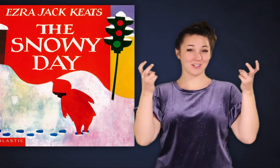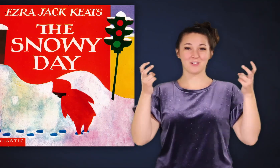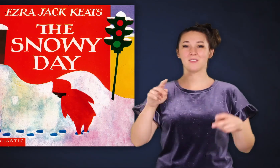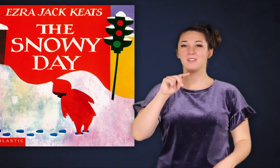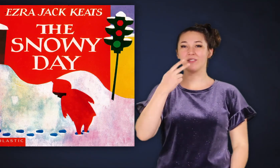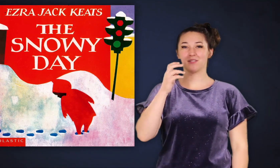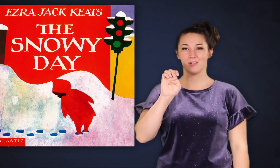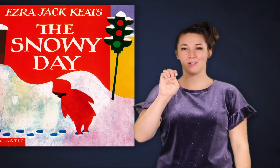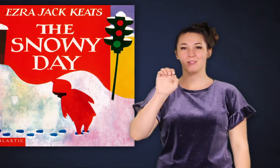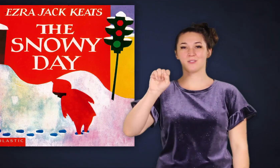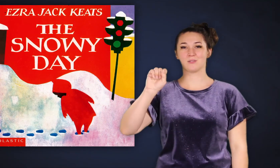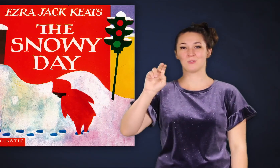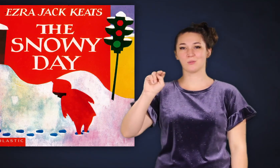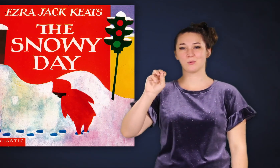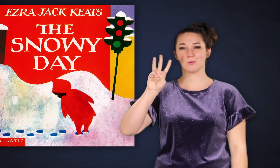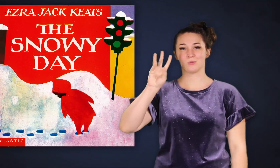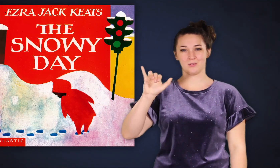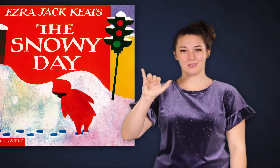The Snowy Day